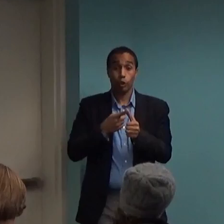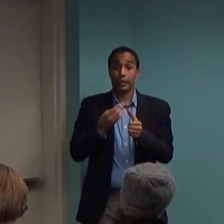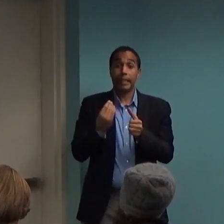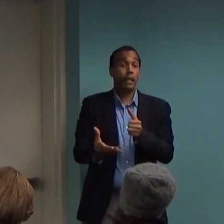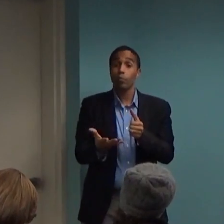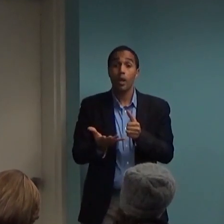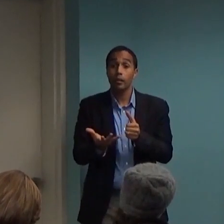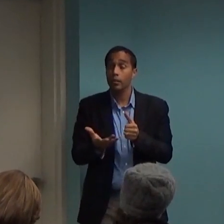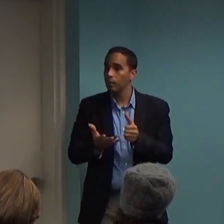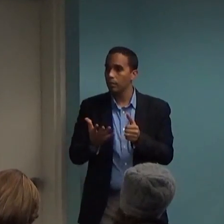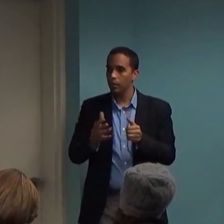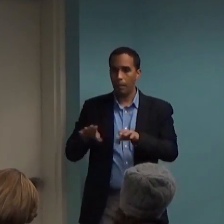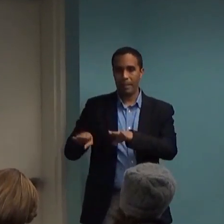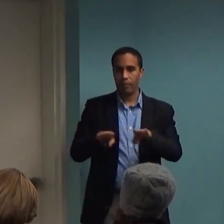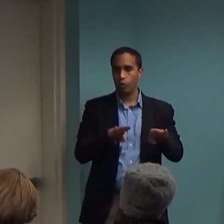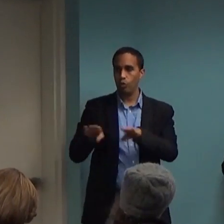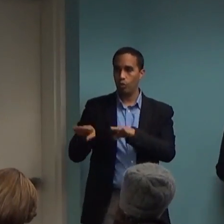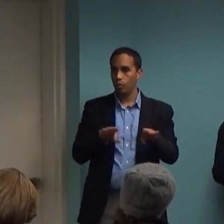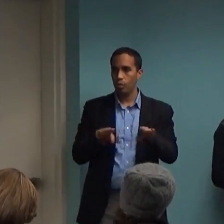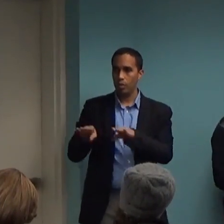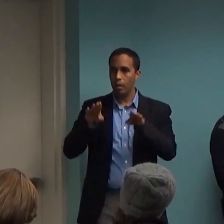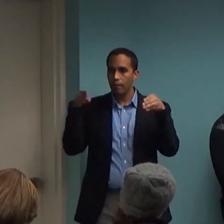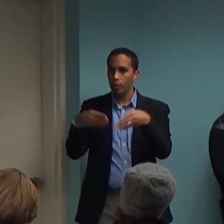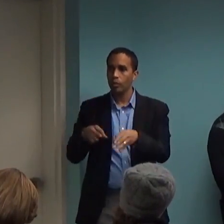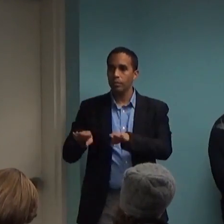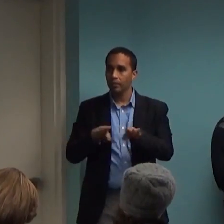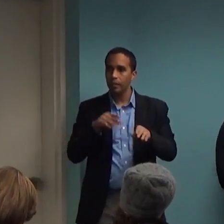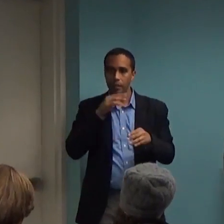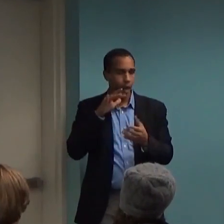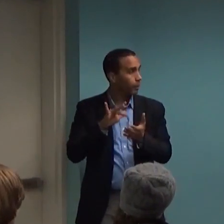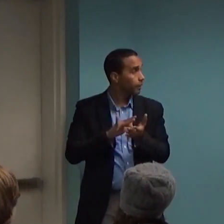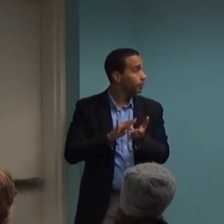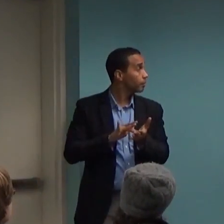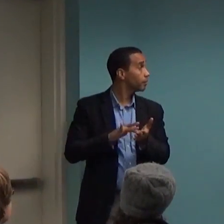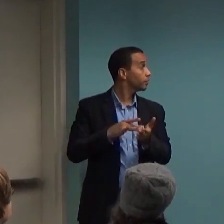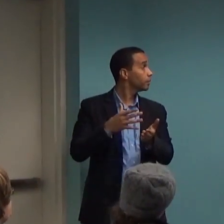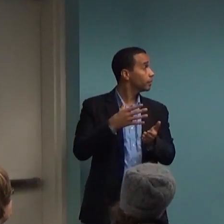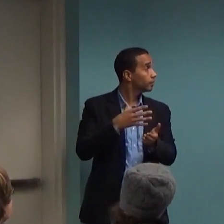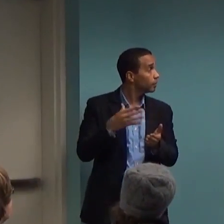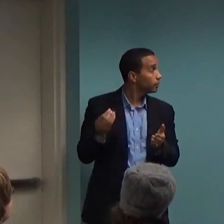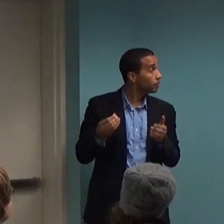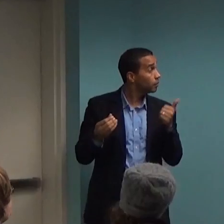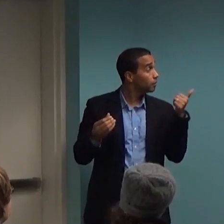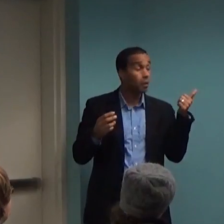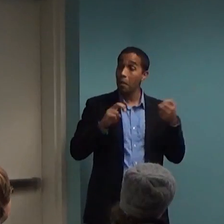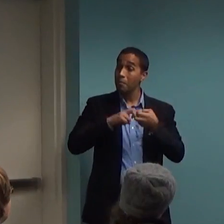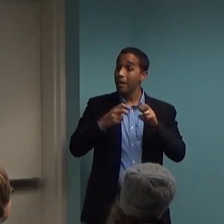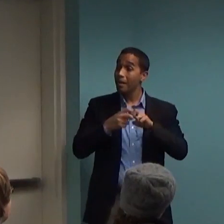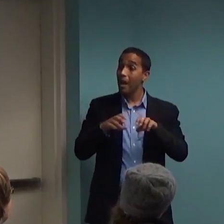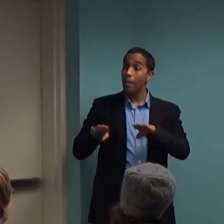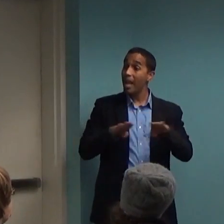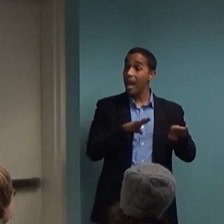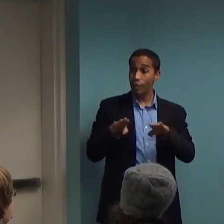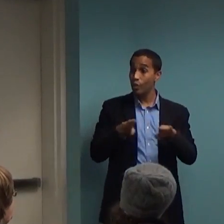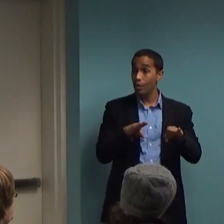And, many will establish behavior problems are brought on by behavior. We have this guy whose behavior is setting him up for a lot of medical problems.